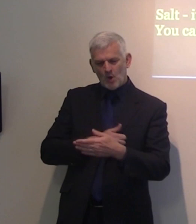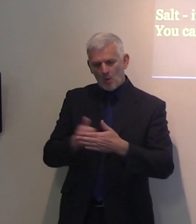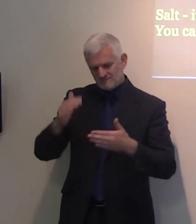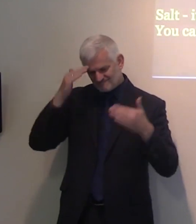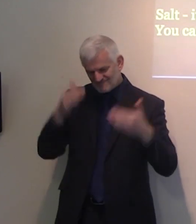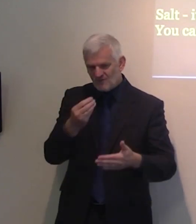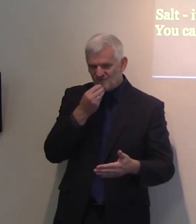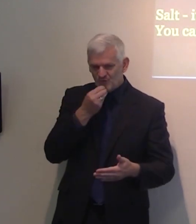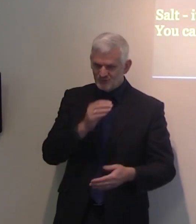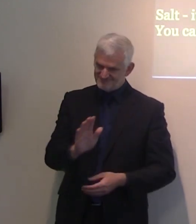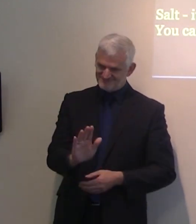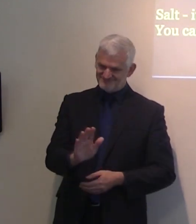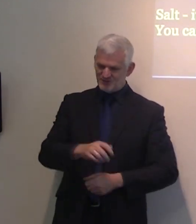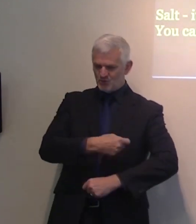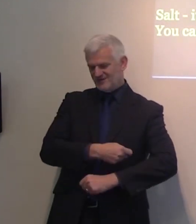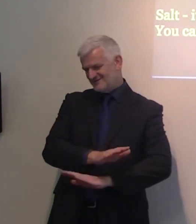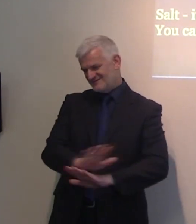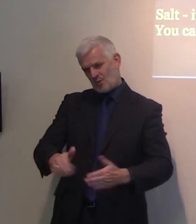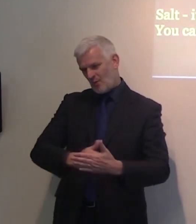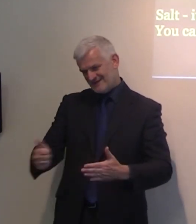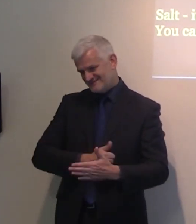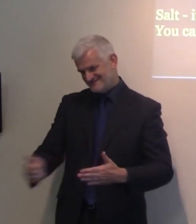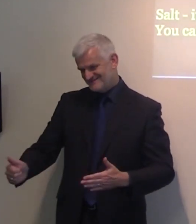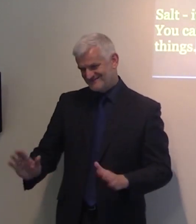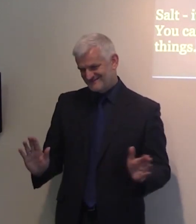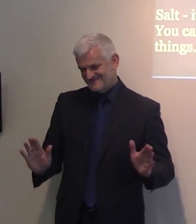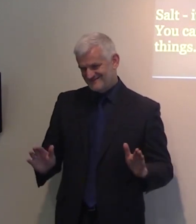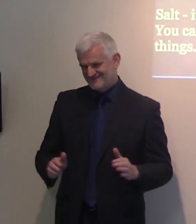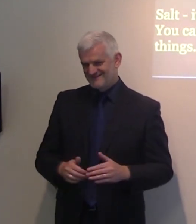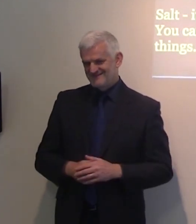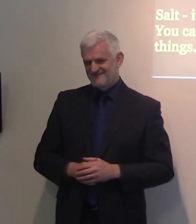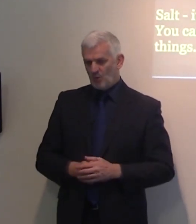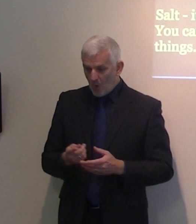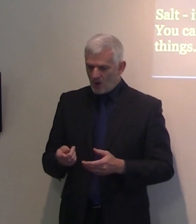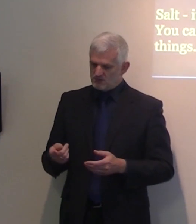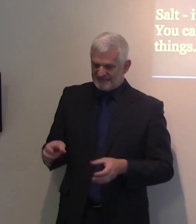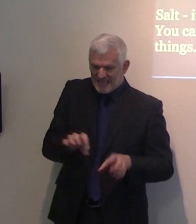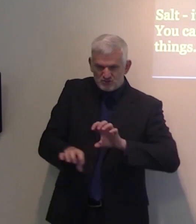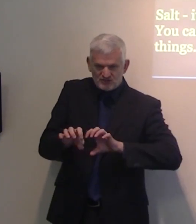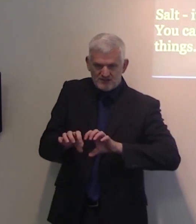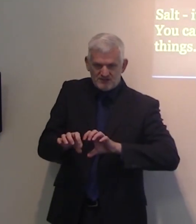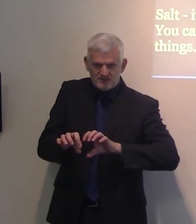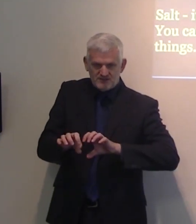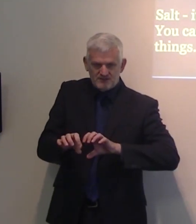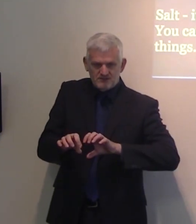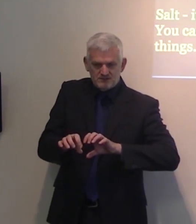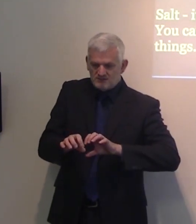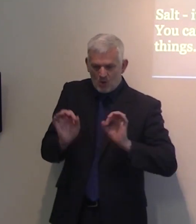not talking about cooking. We are not talking about chemistry. We are not talking about chemicals. We